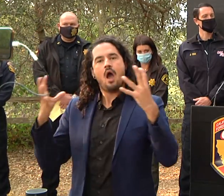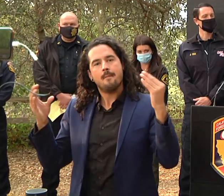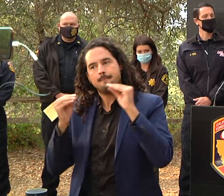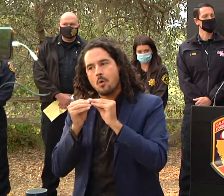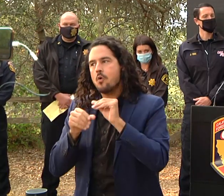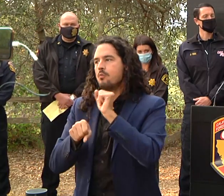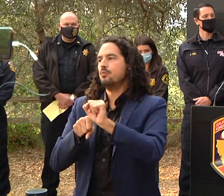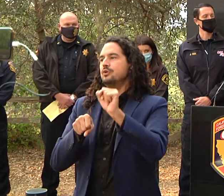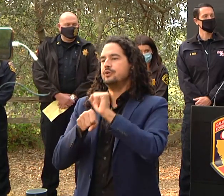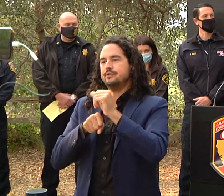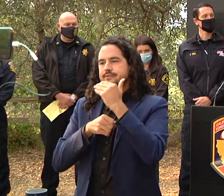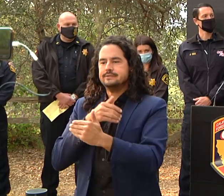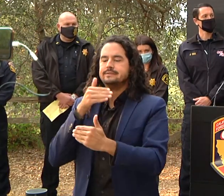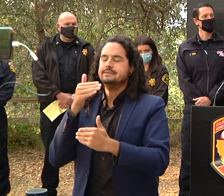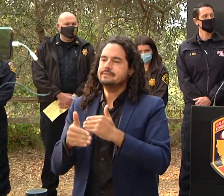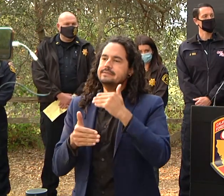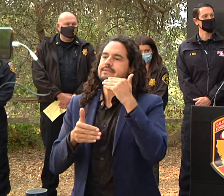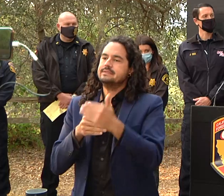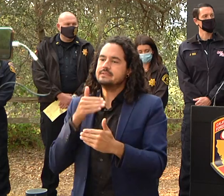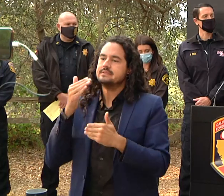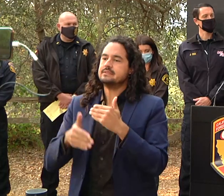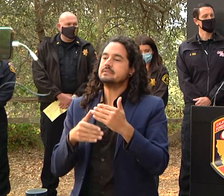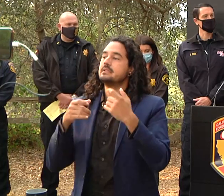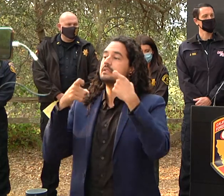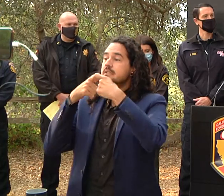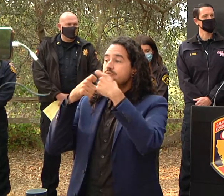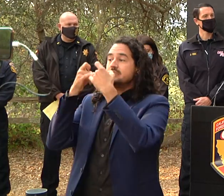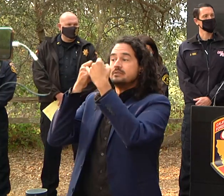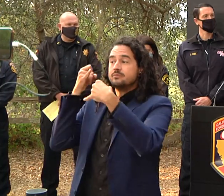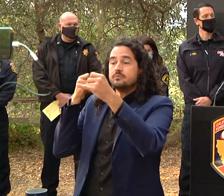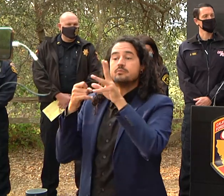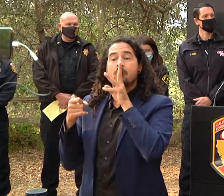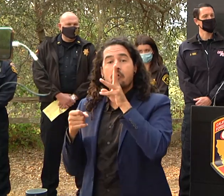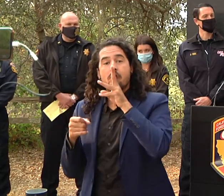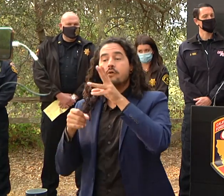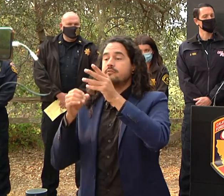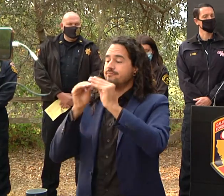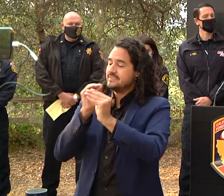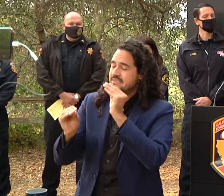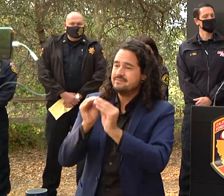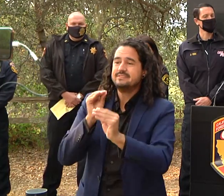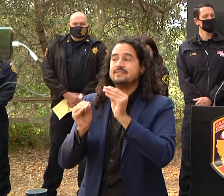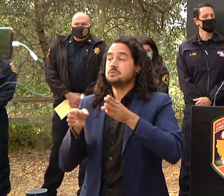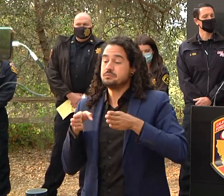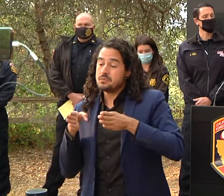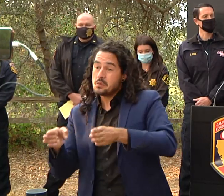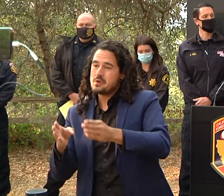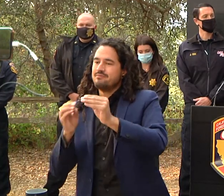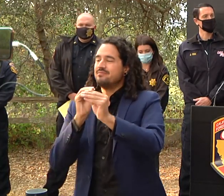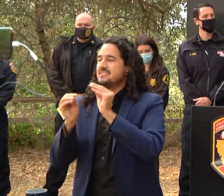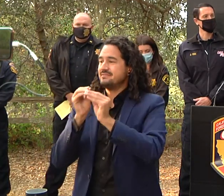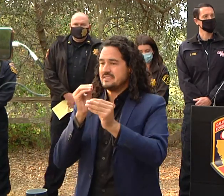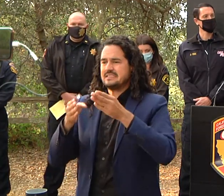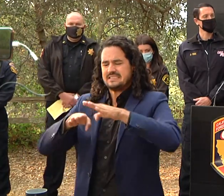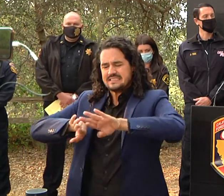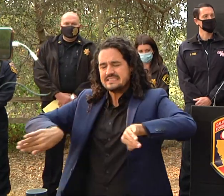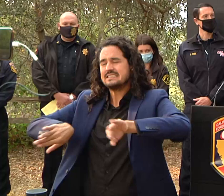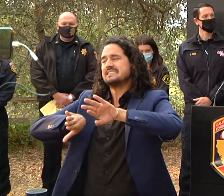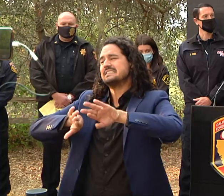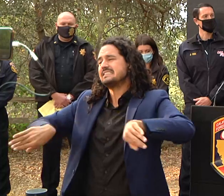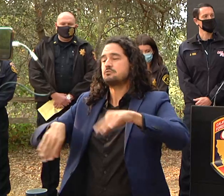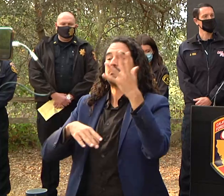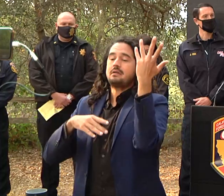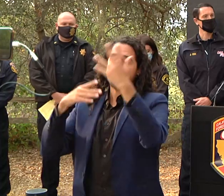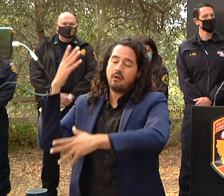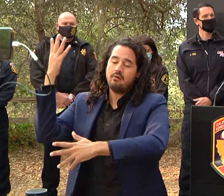getting their infrastructure put back in place our road groups are going and clearing the roads we still have that problem and we will have the problem of the fire weakened trees that